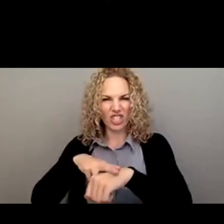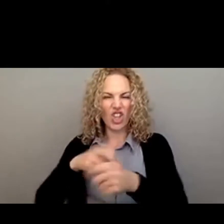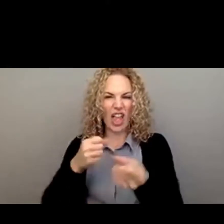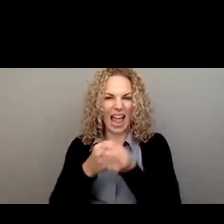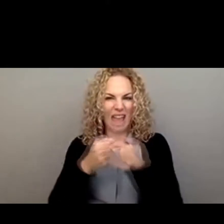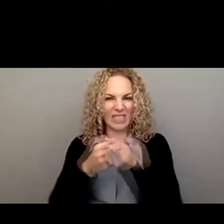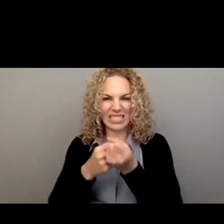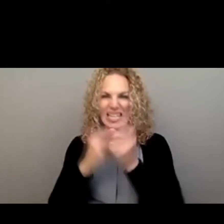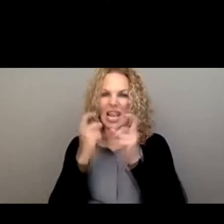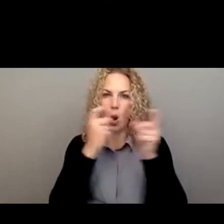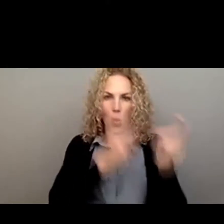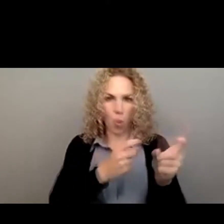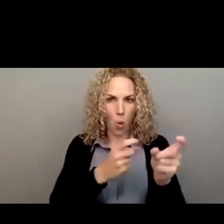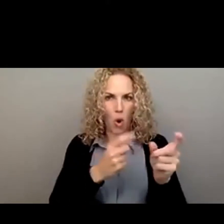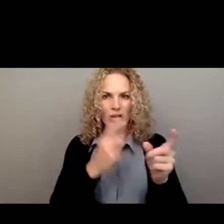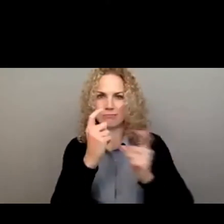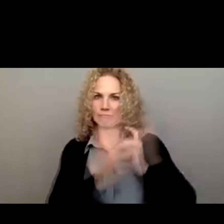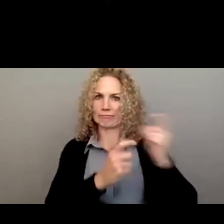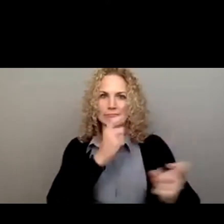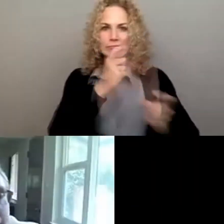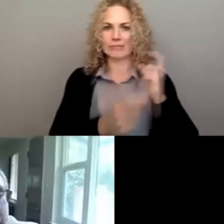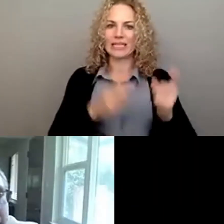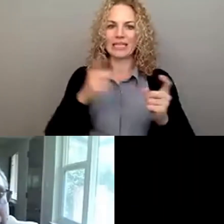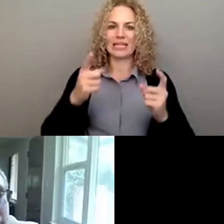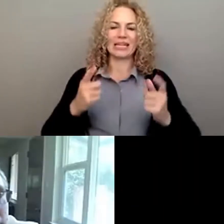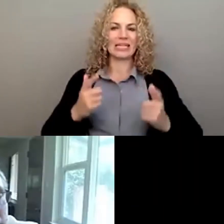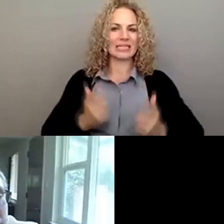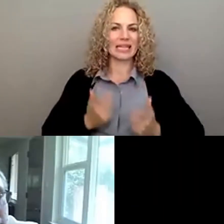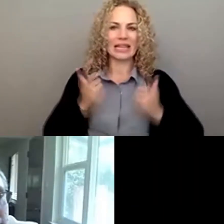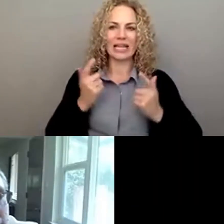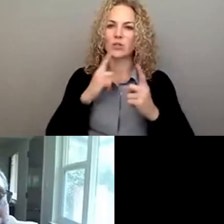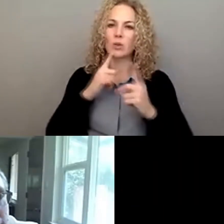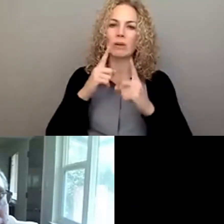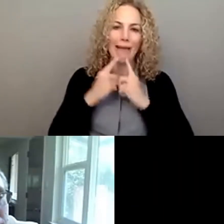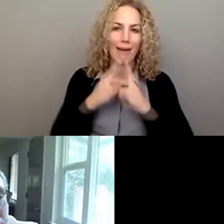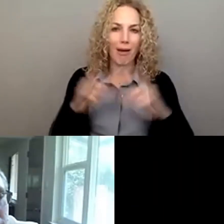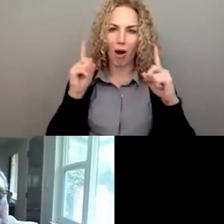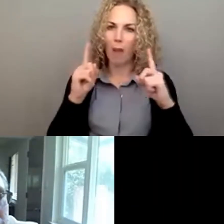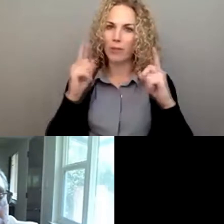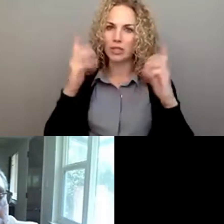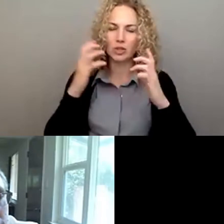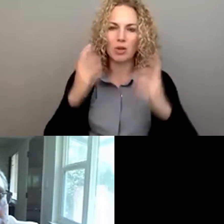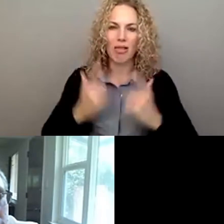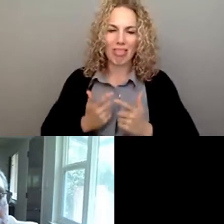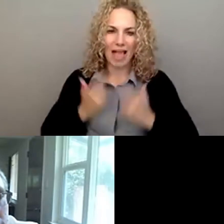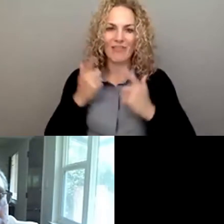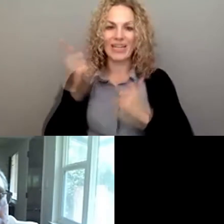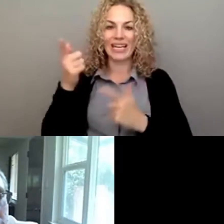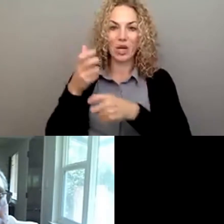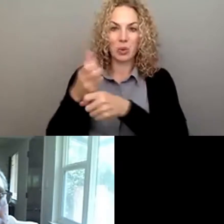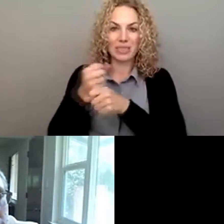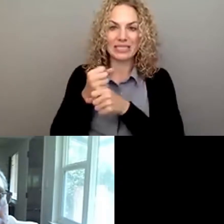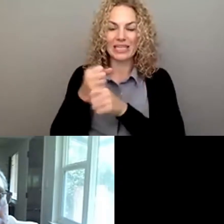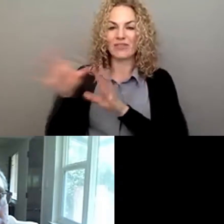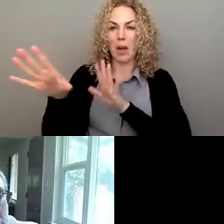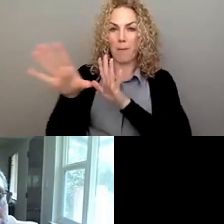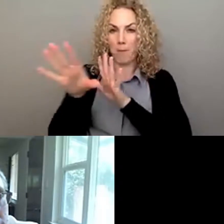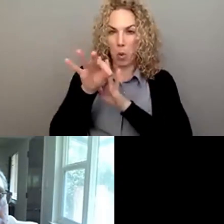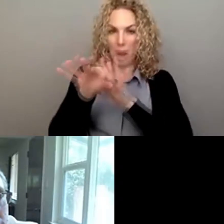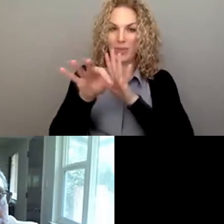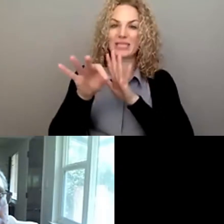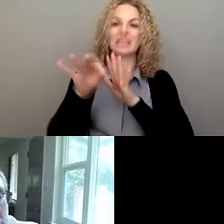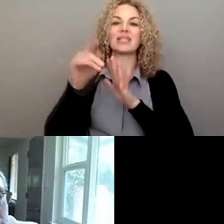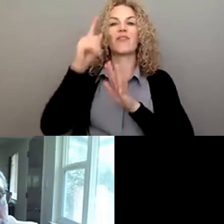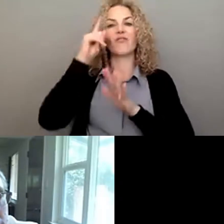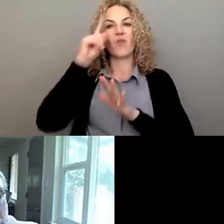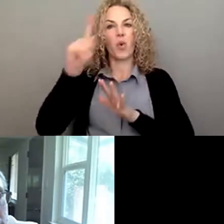this gentleman has lived a very accomplished life, and he had received appointments to the California State